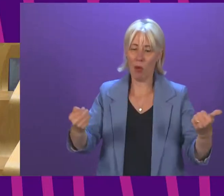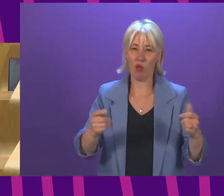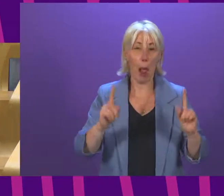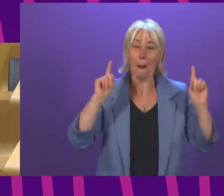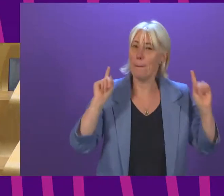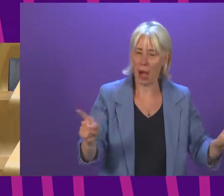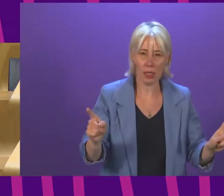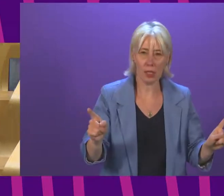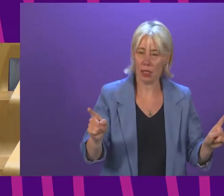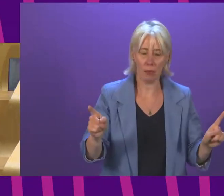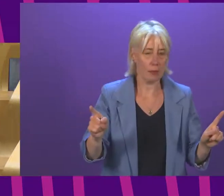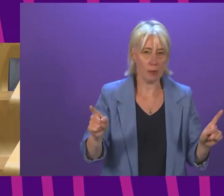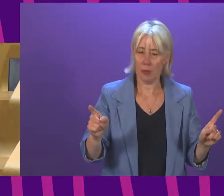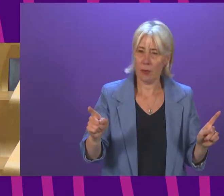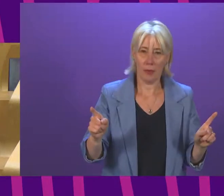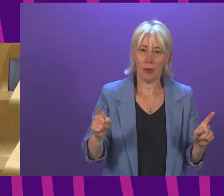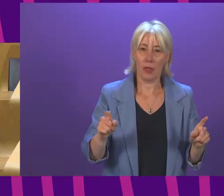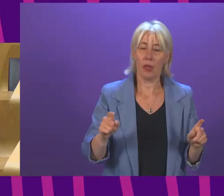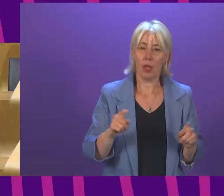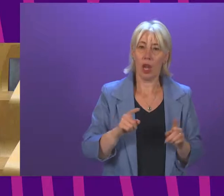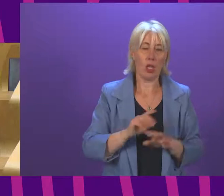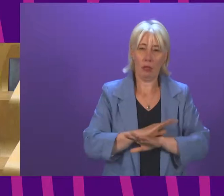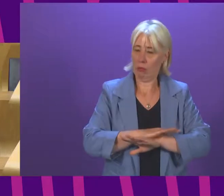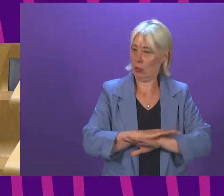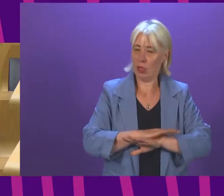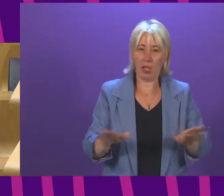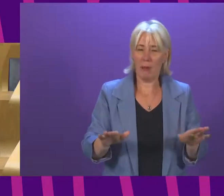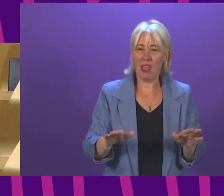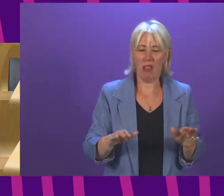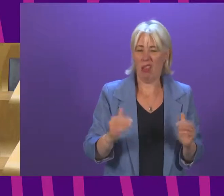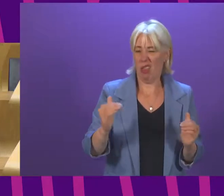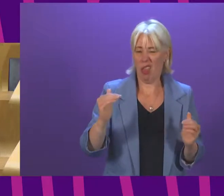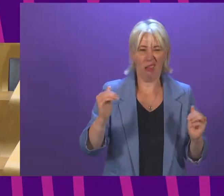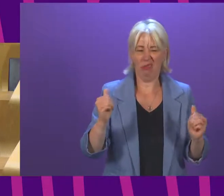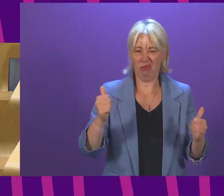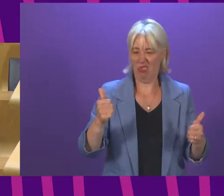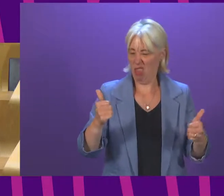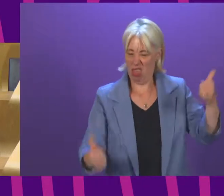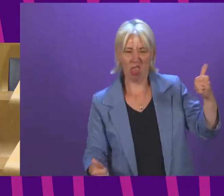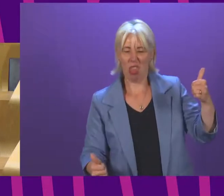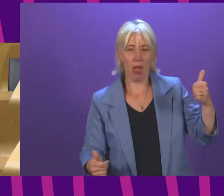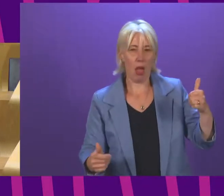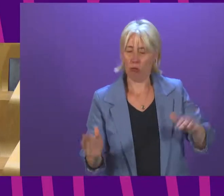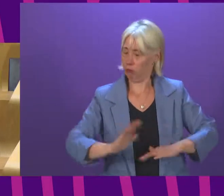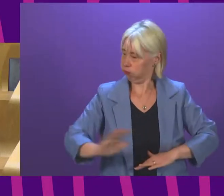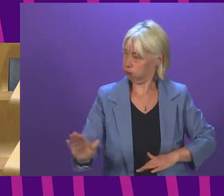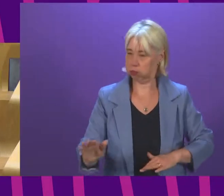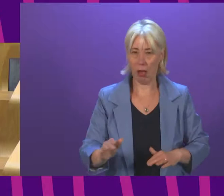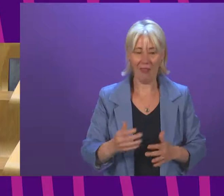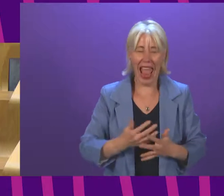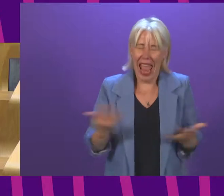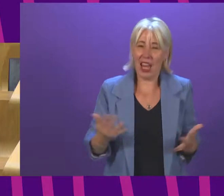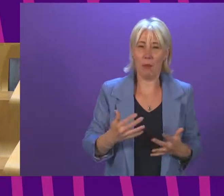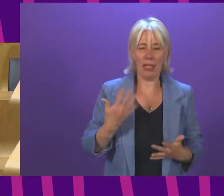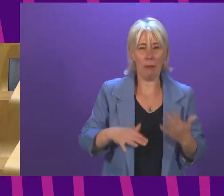want to seek to, in any way establish any lack of equivalence in the suffering of individuals